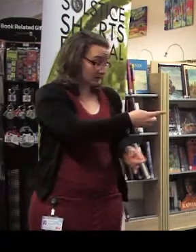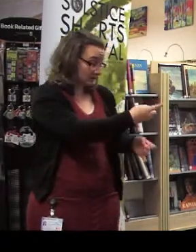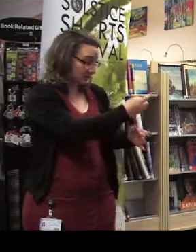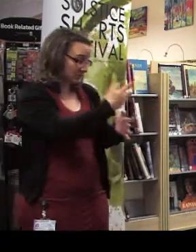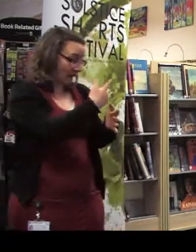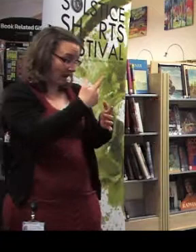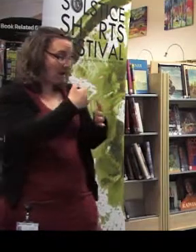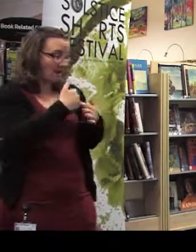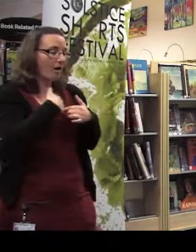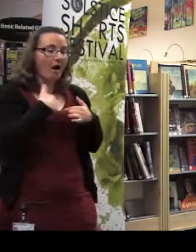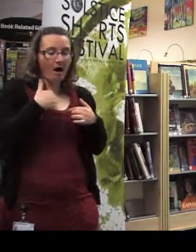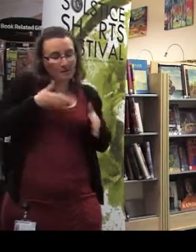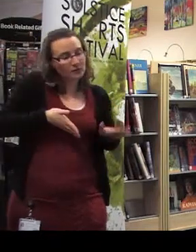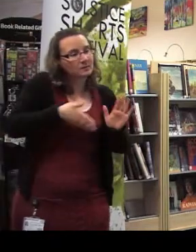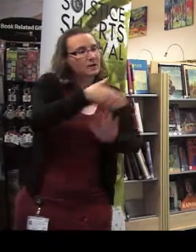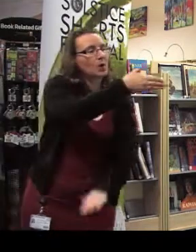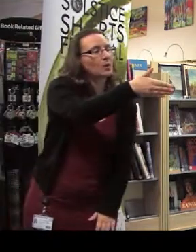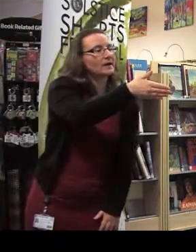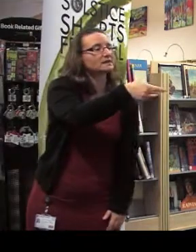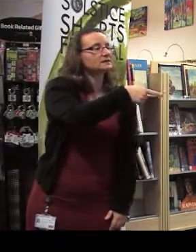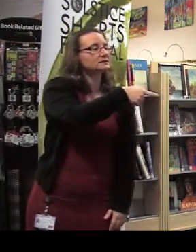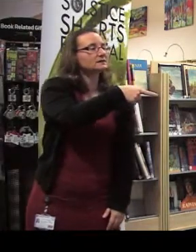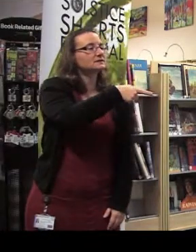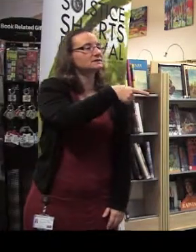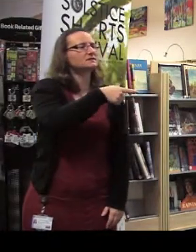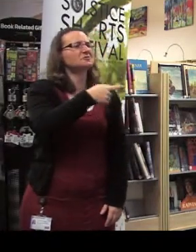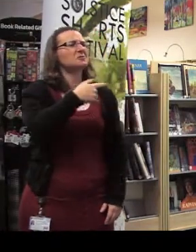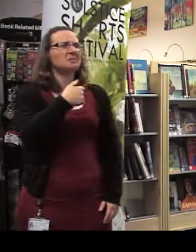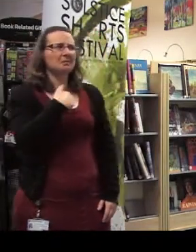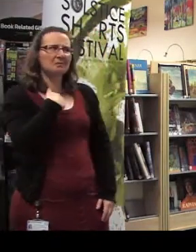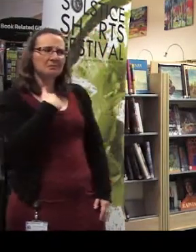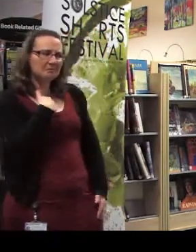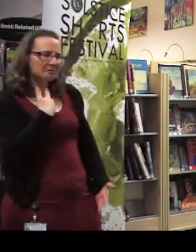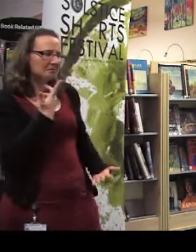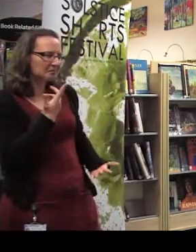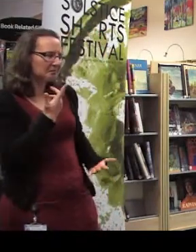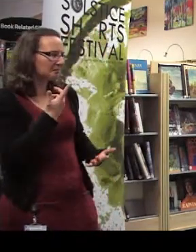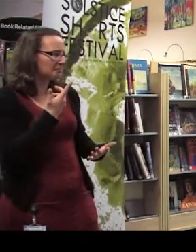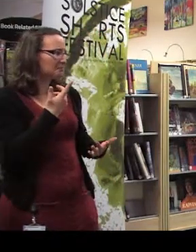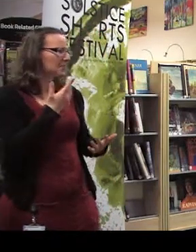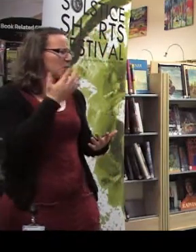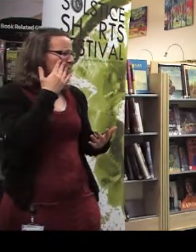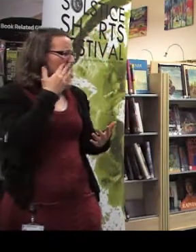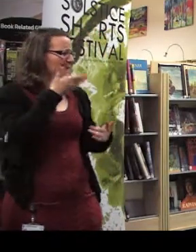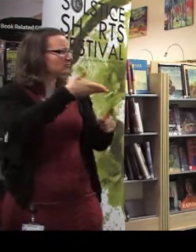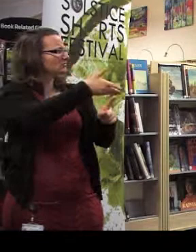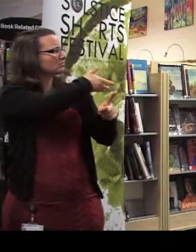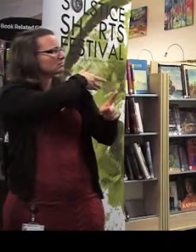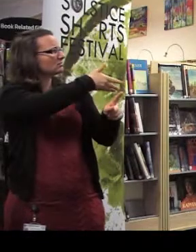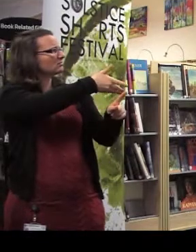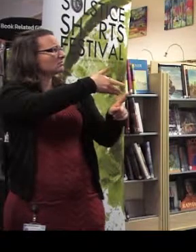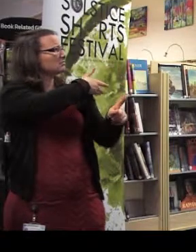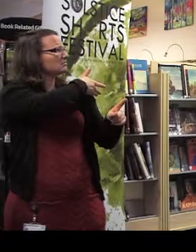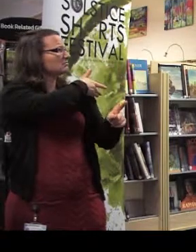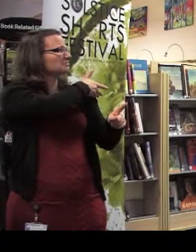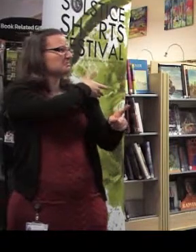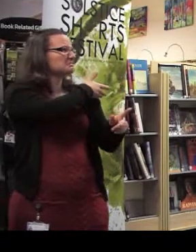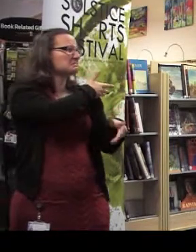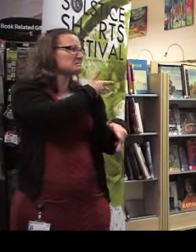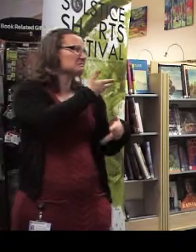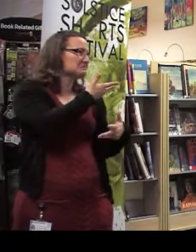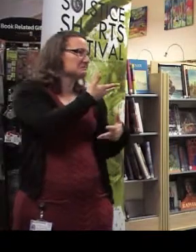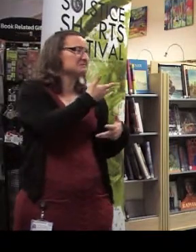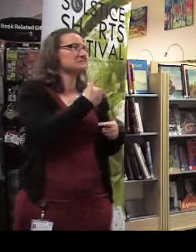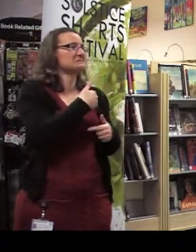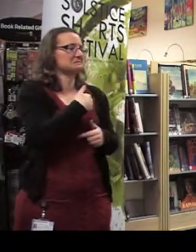be going. But just how long a girl that was, oh